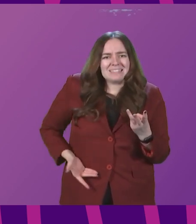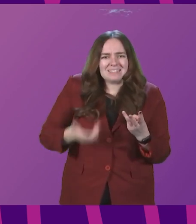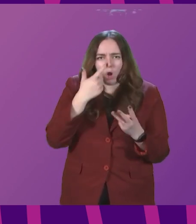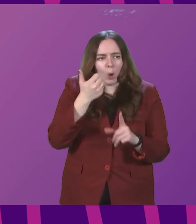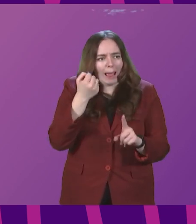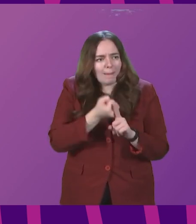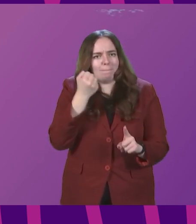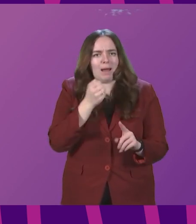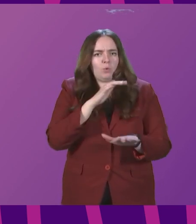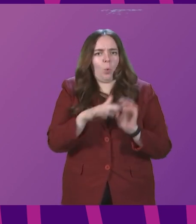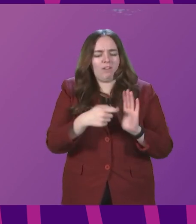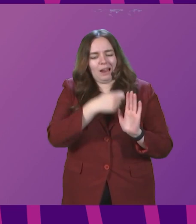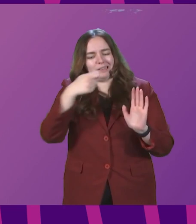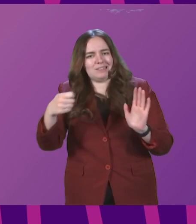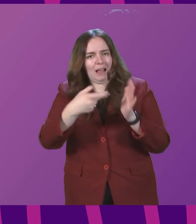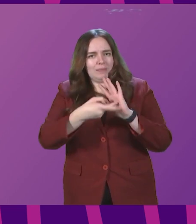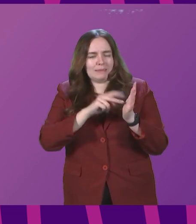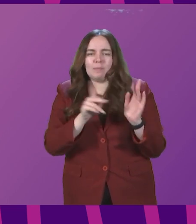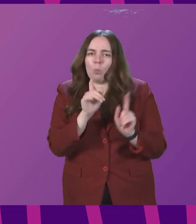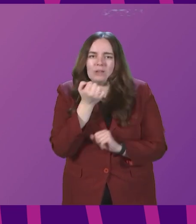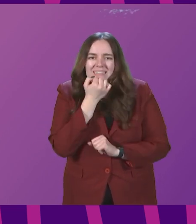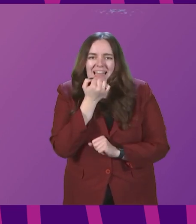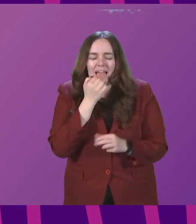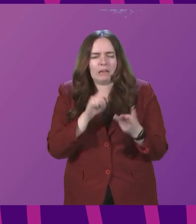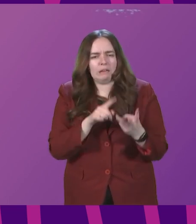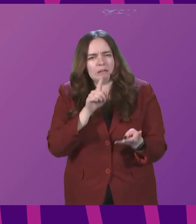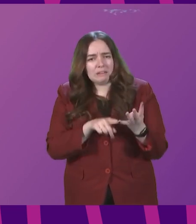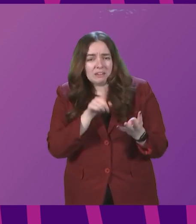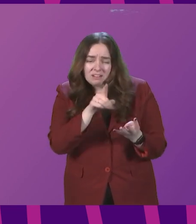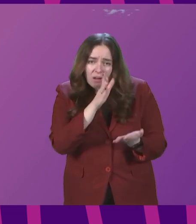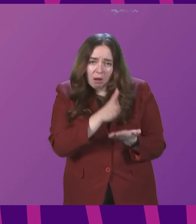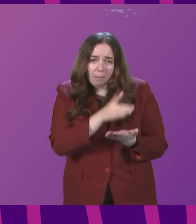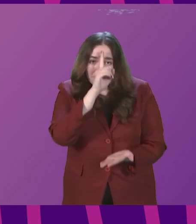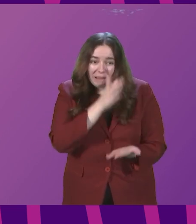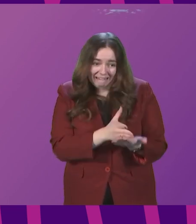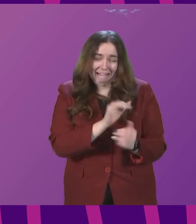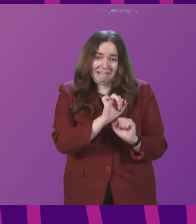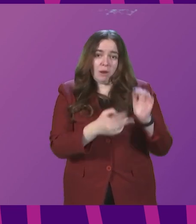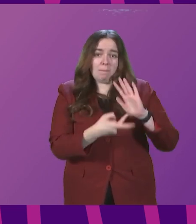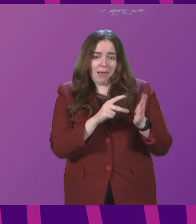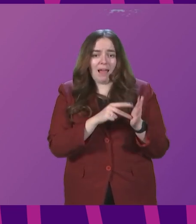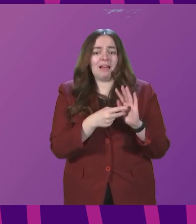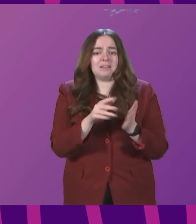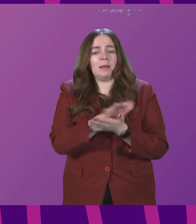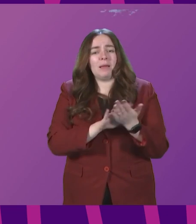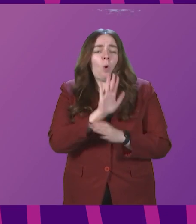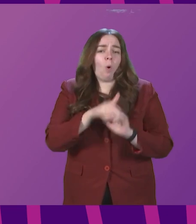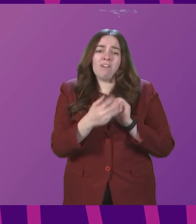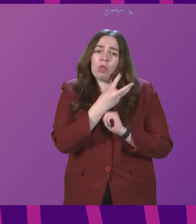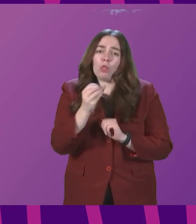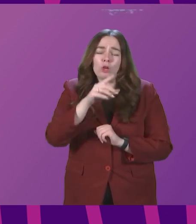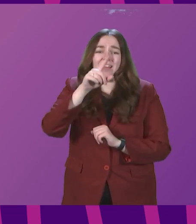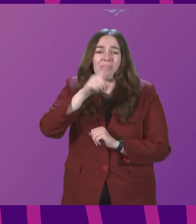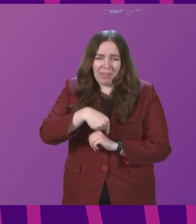by the extension of the scheme and from what date? And does she really believe her plans, which will see more than 30,000